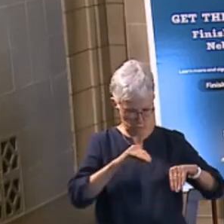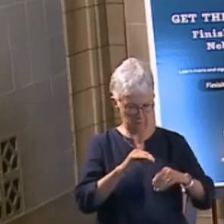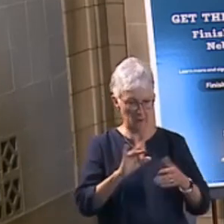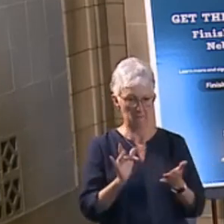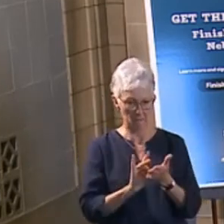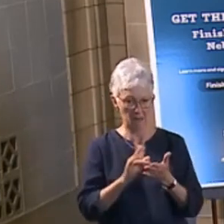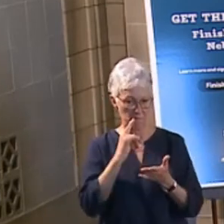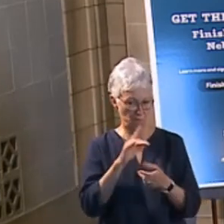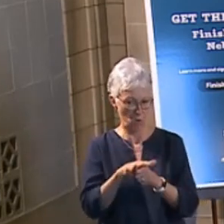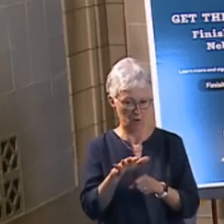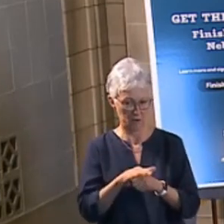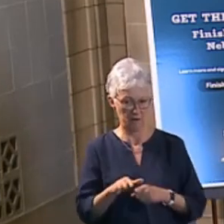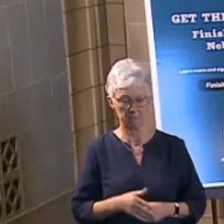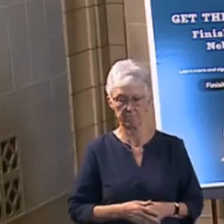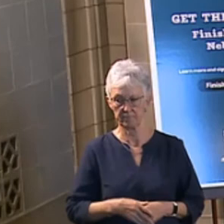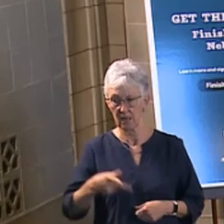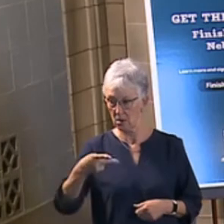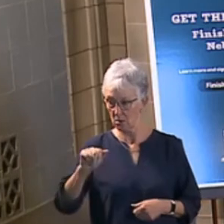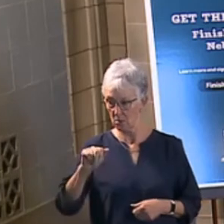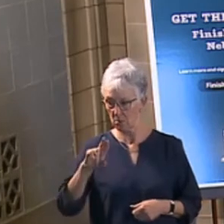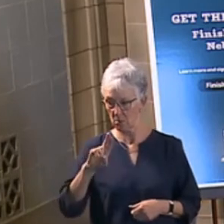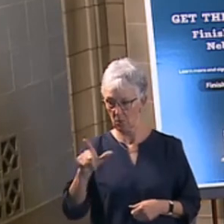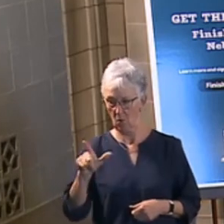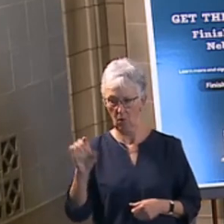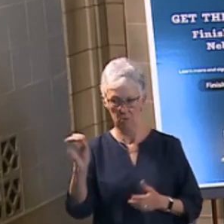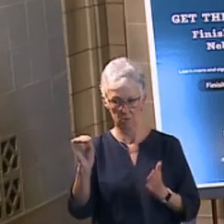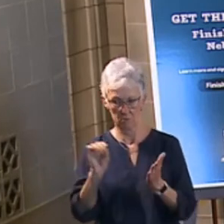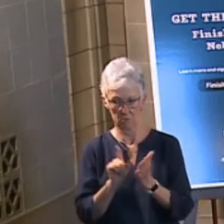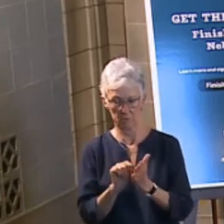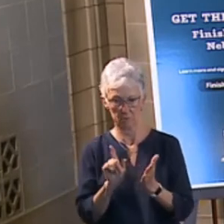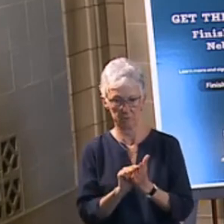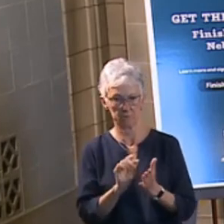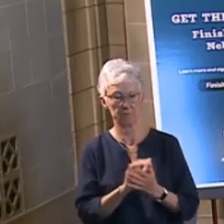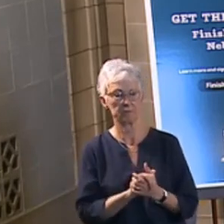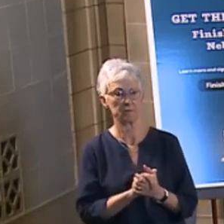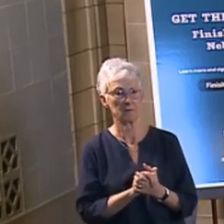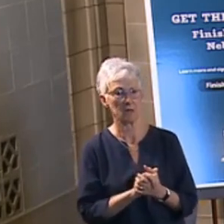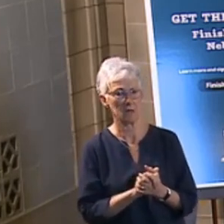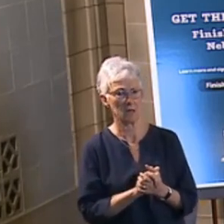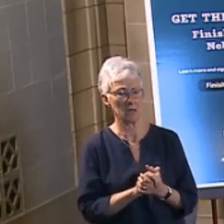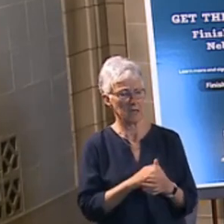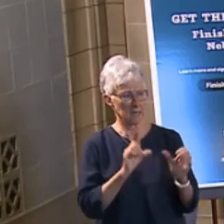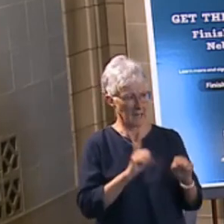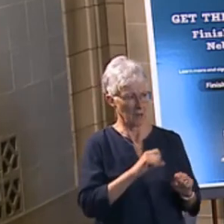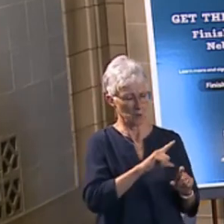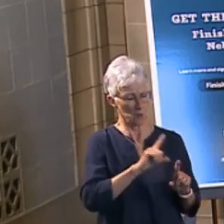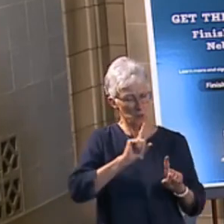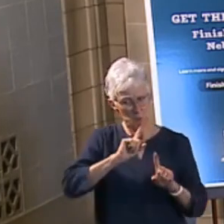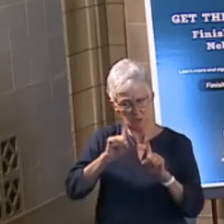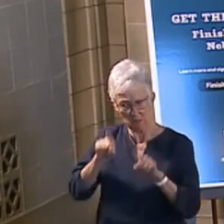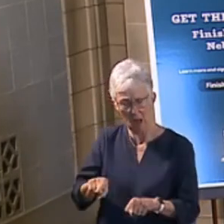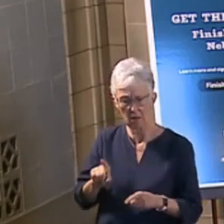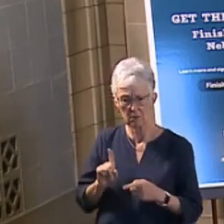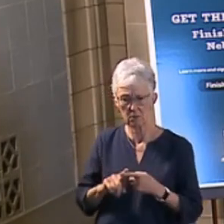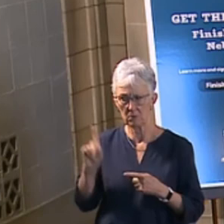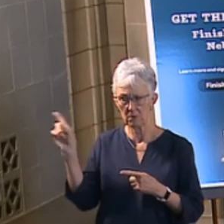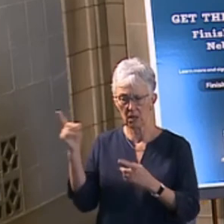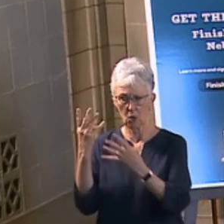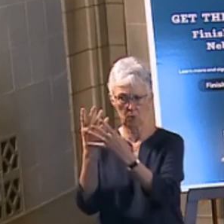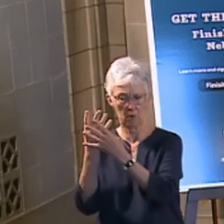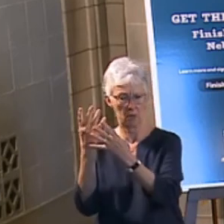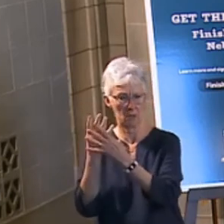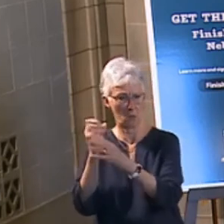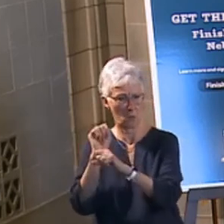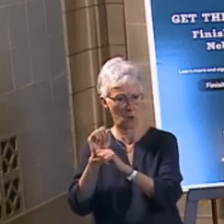Paul Hamill, Omaha World Herald. Please ask the governor to respond to concerns by corrections officers union that their pay is still too low compared to